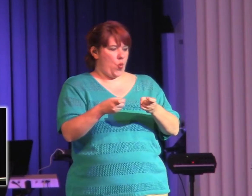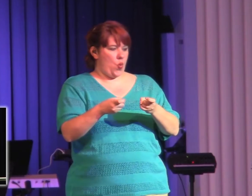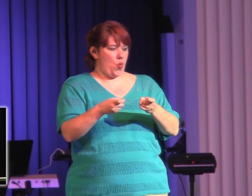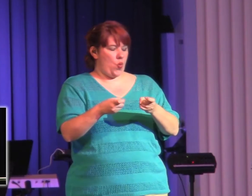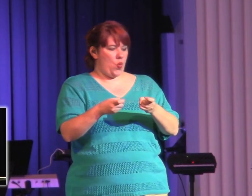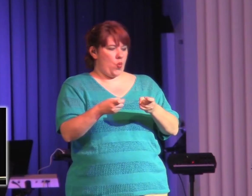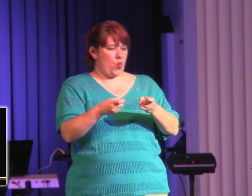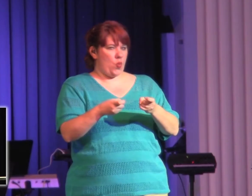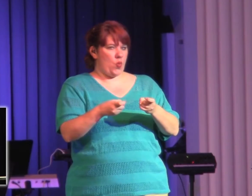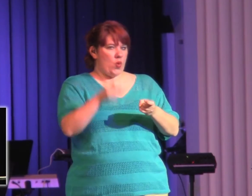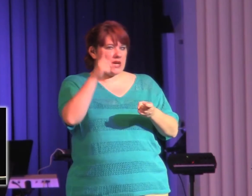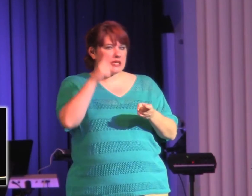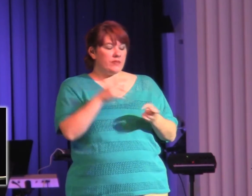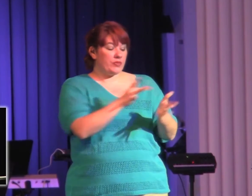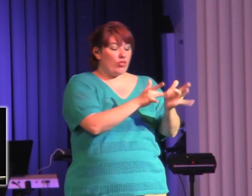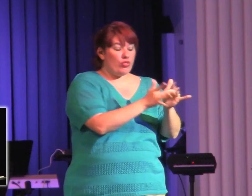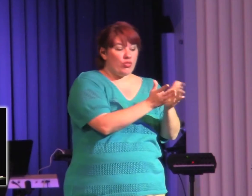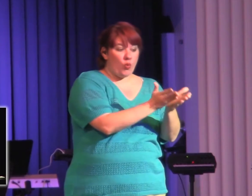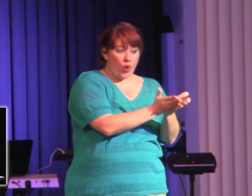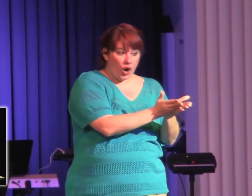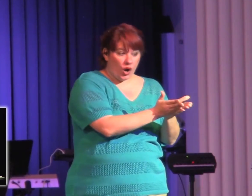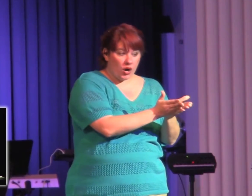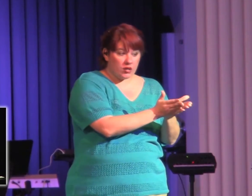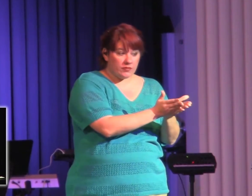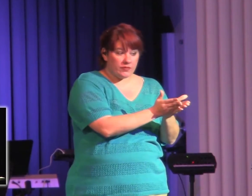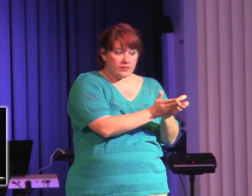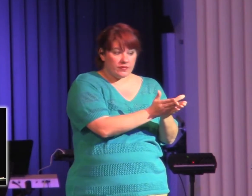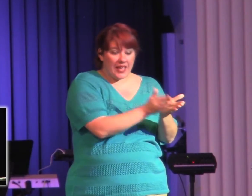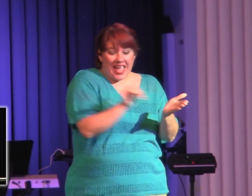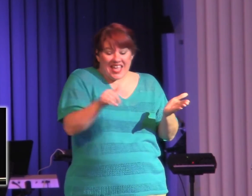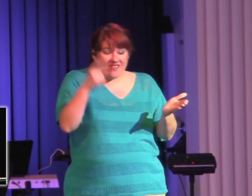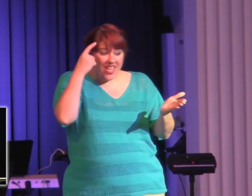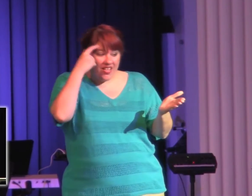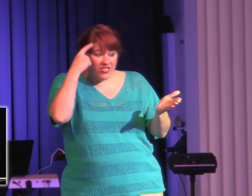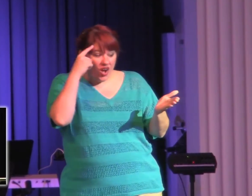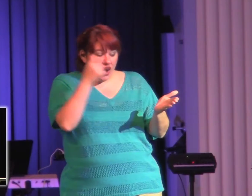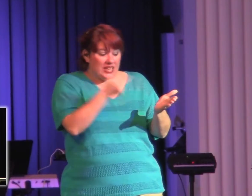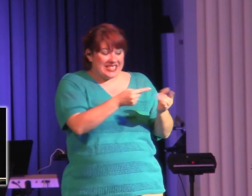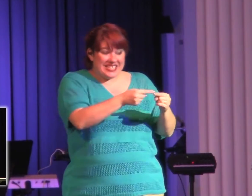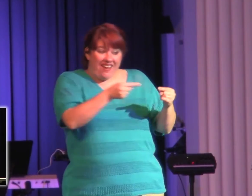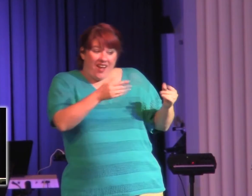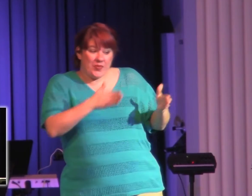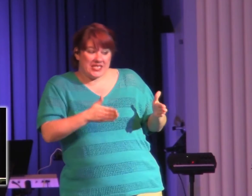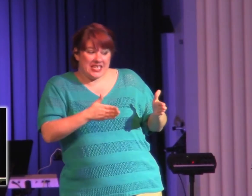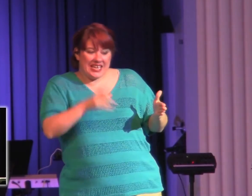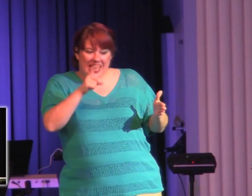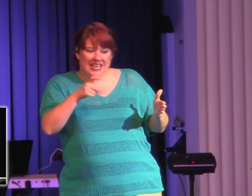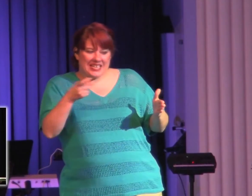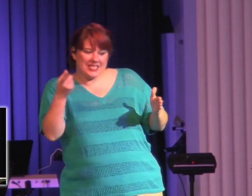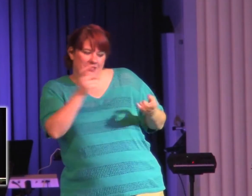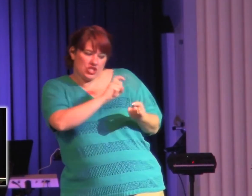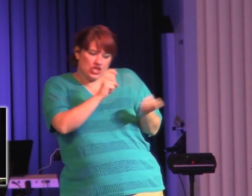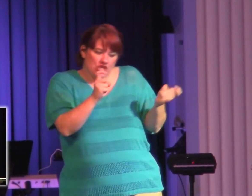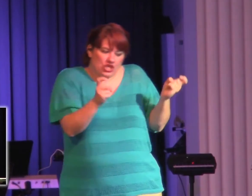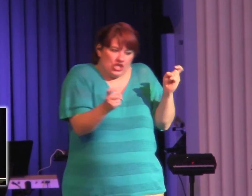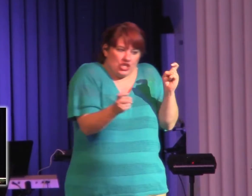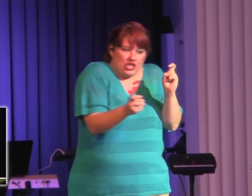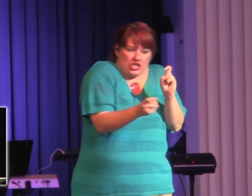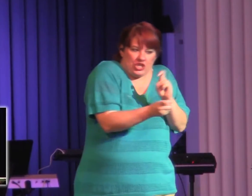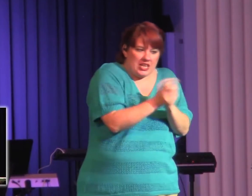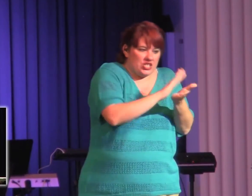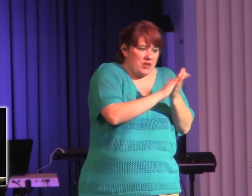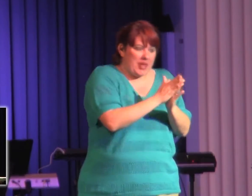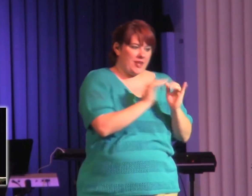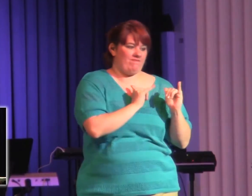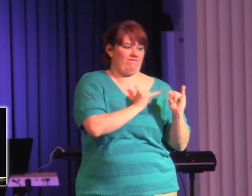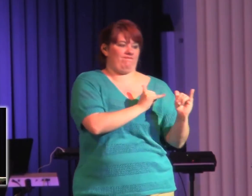submit itself to the Word of God. See, I think about it, but I'm not going to meditate on it. I'm